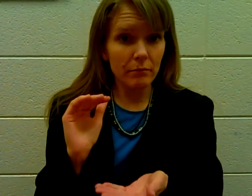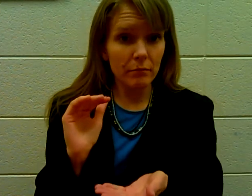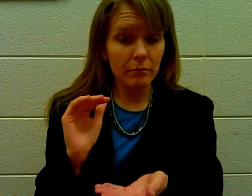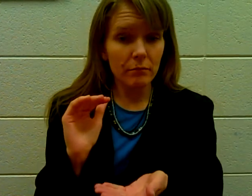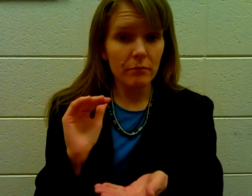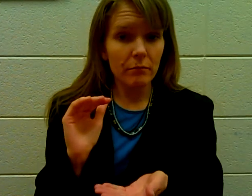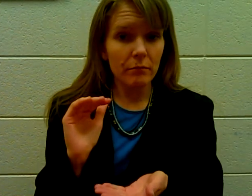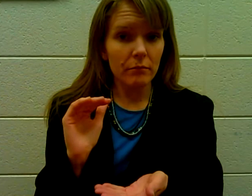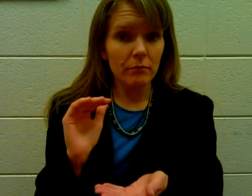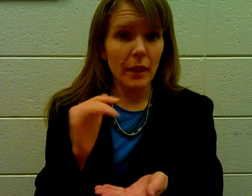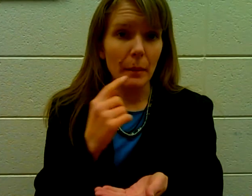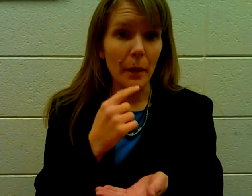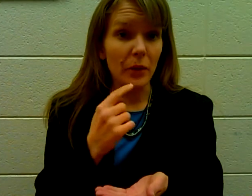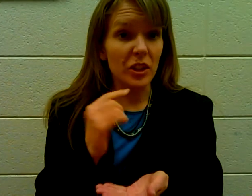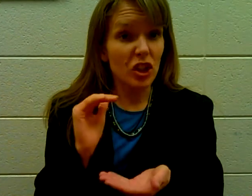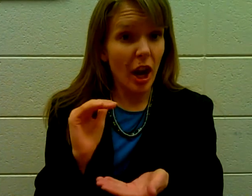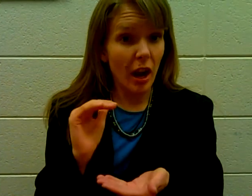And the mouth is A.